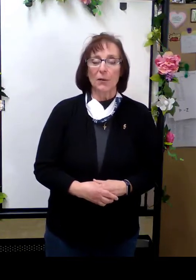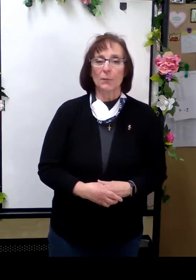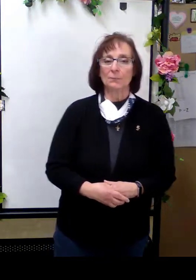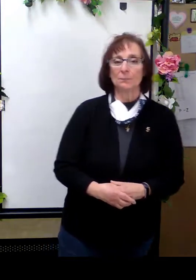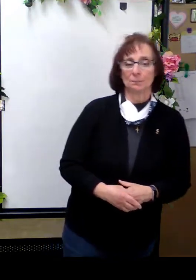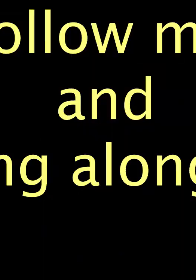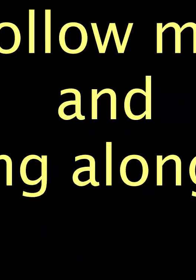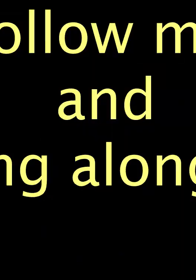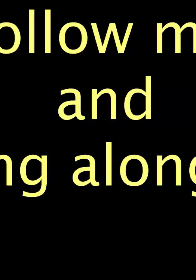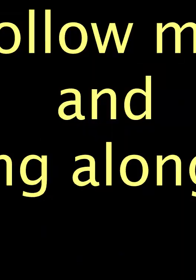go.